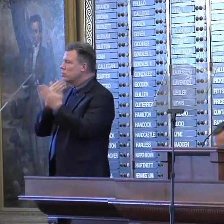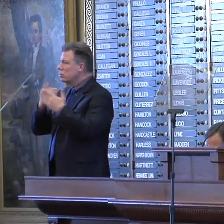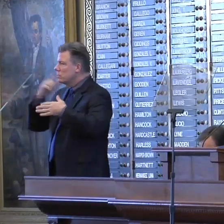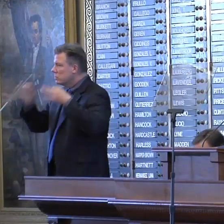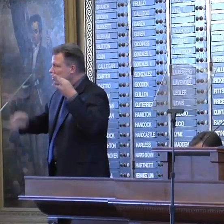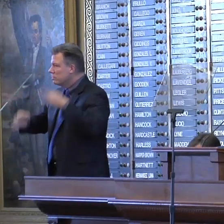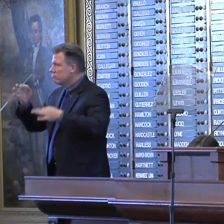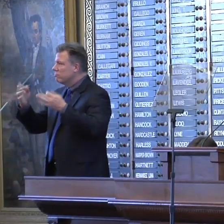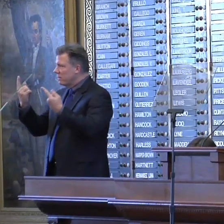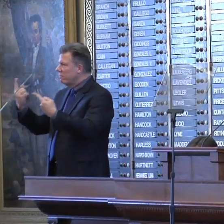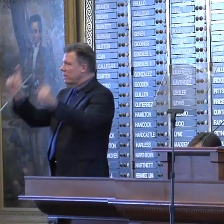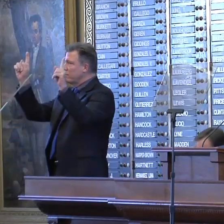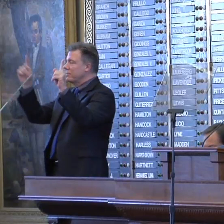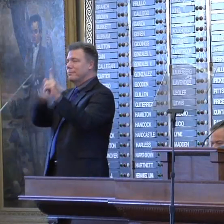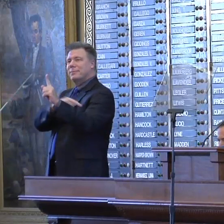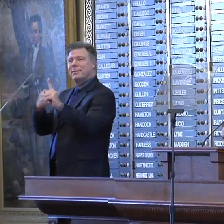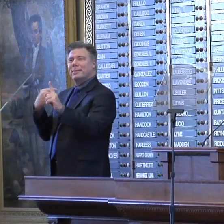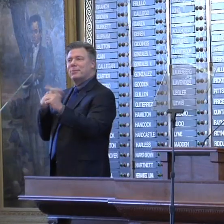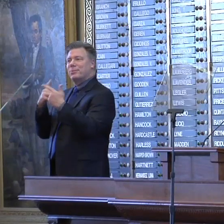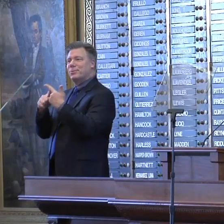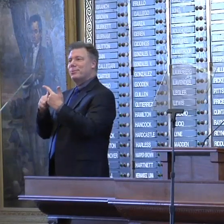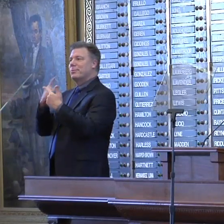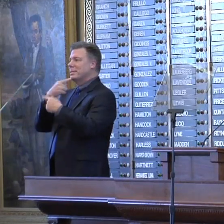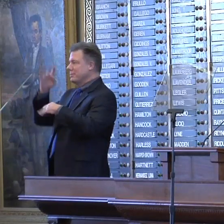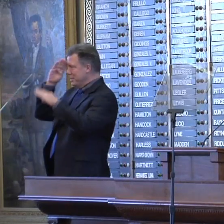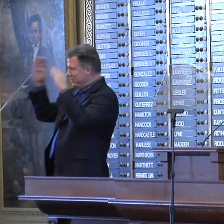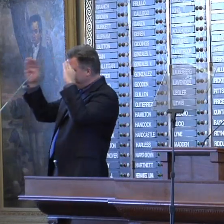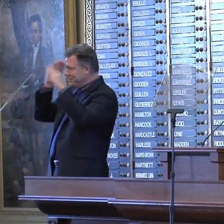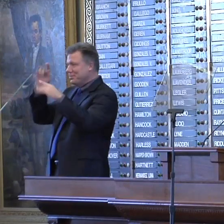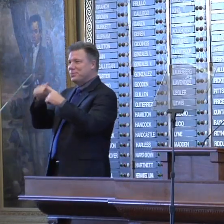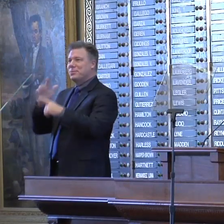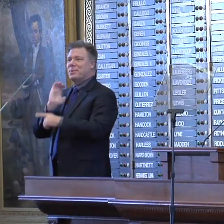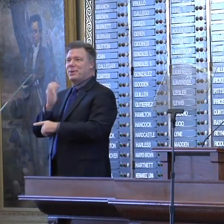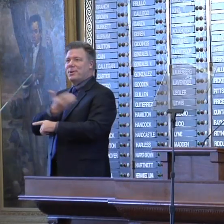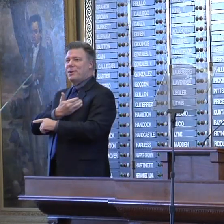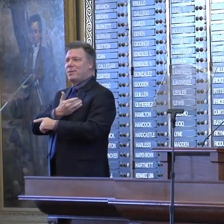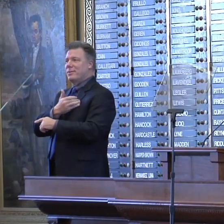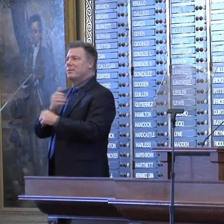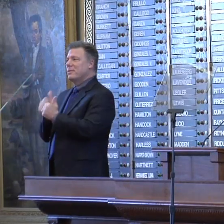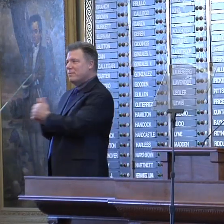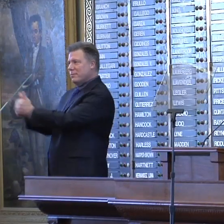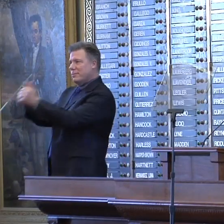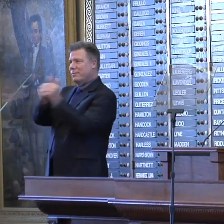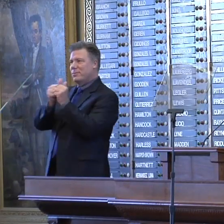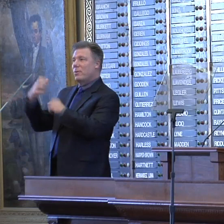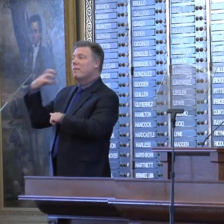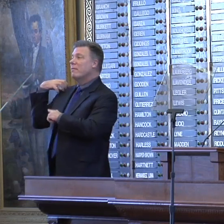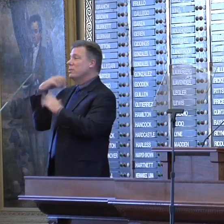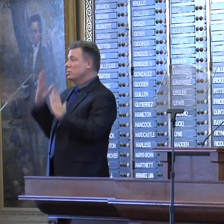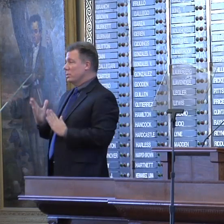So let me begin by greeting my fellow statewide officials, members of the